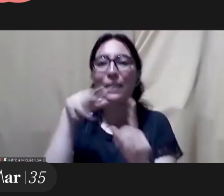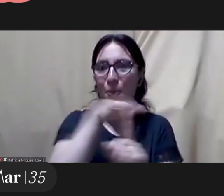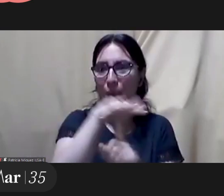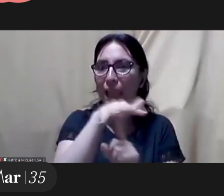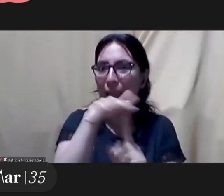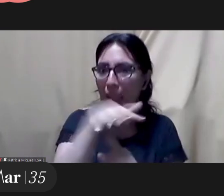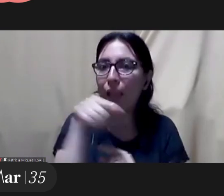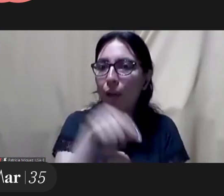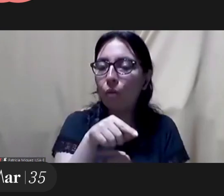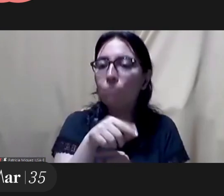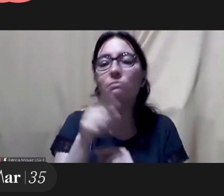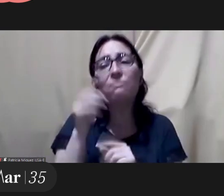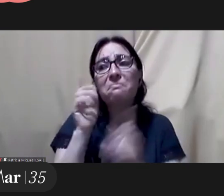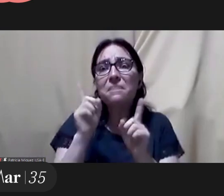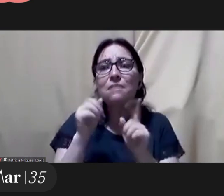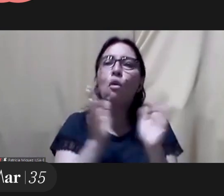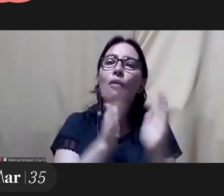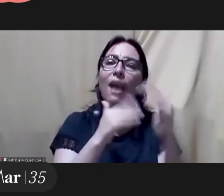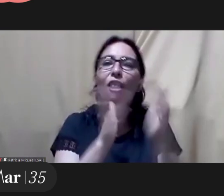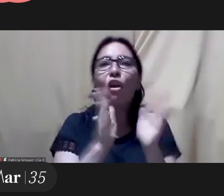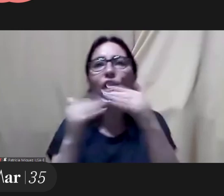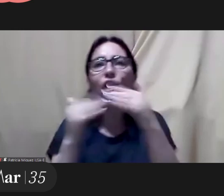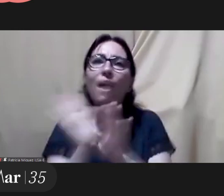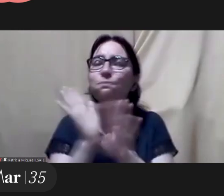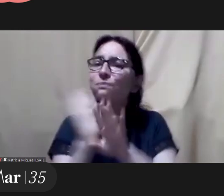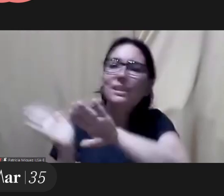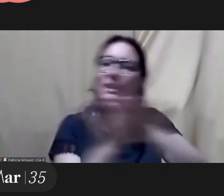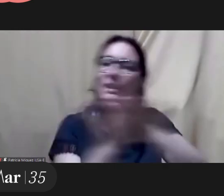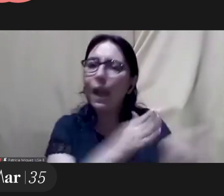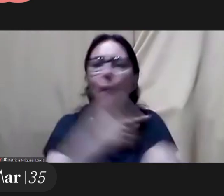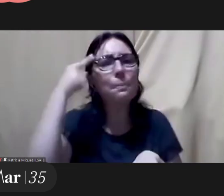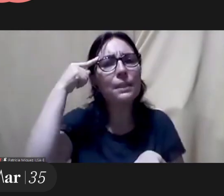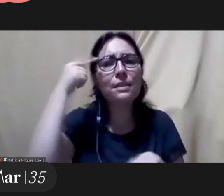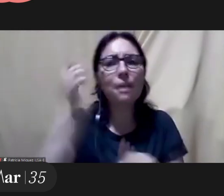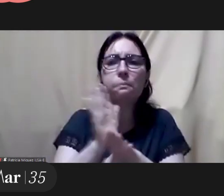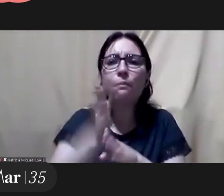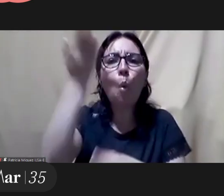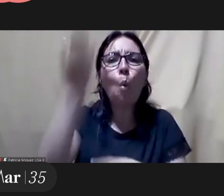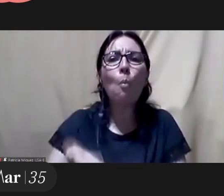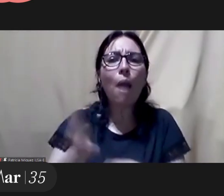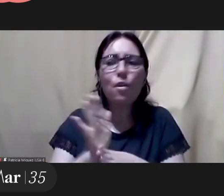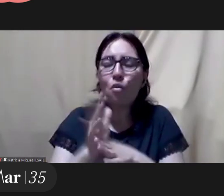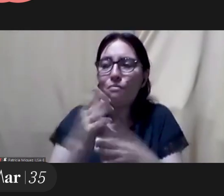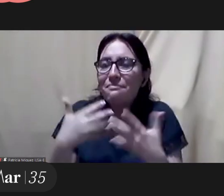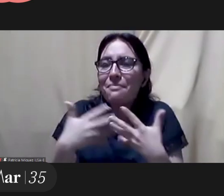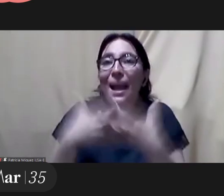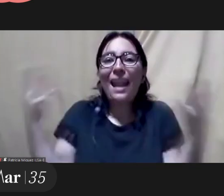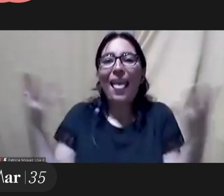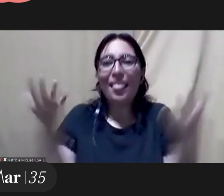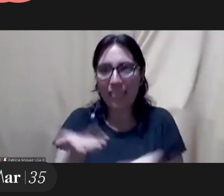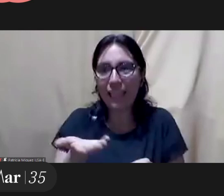abandon those categories and to think of humanity in a more